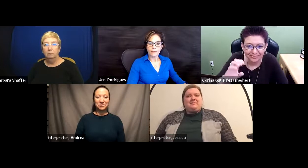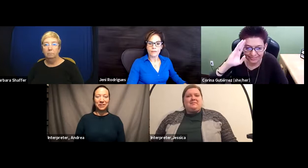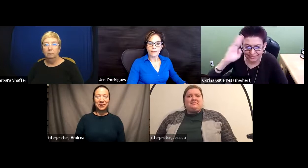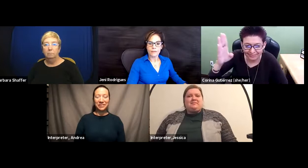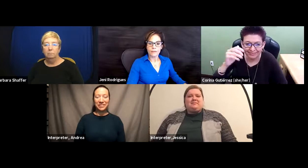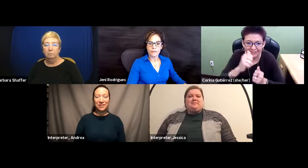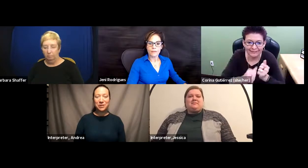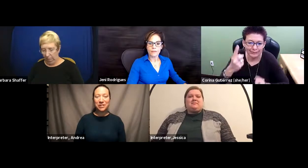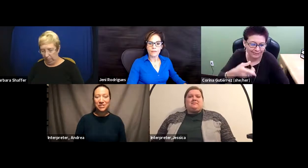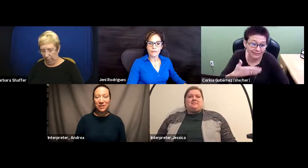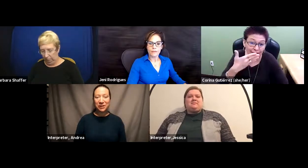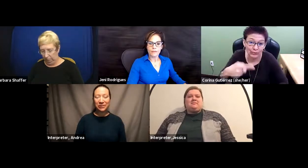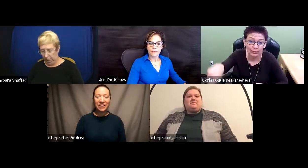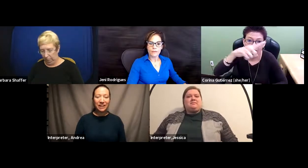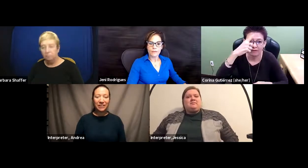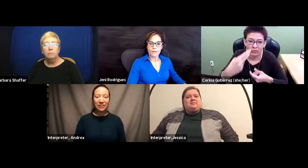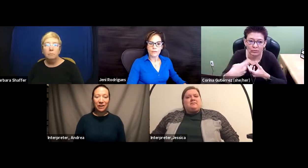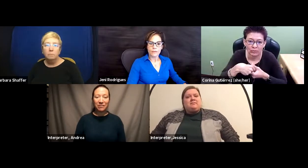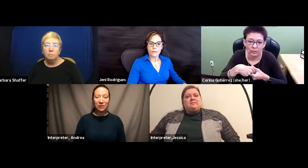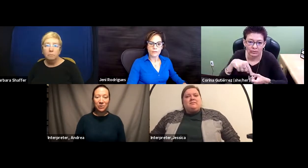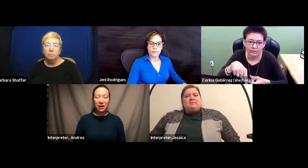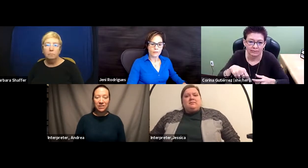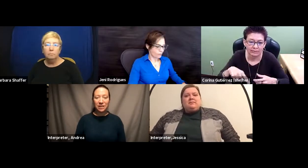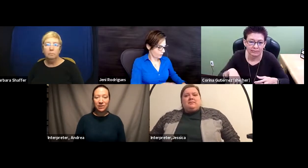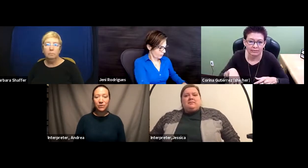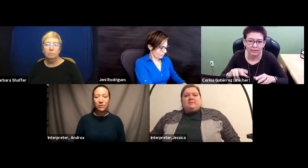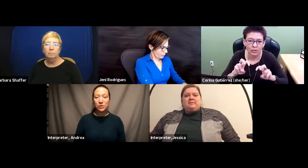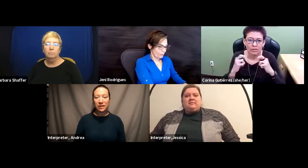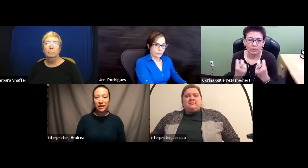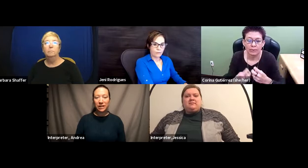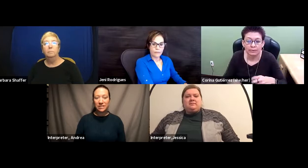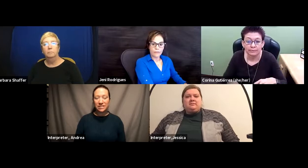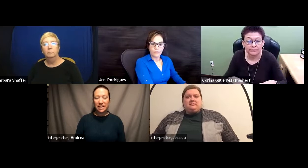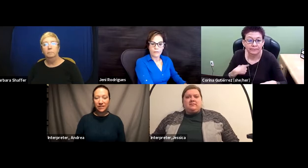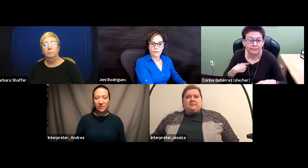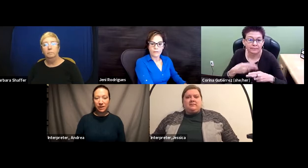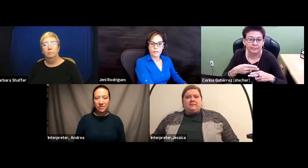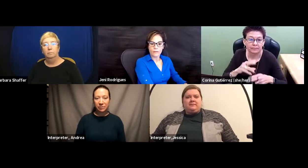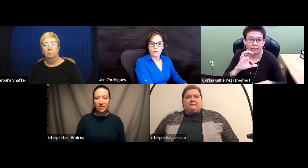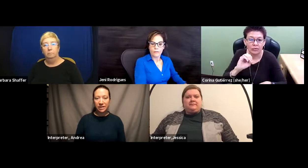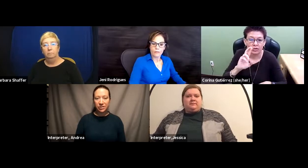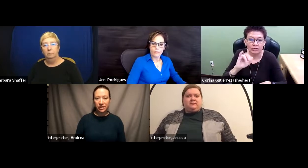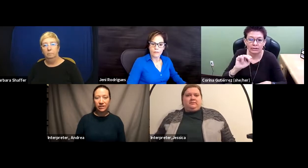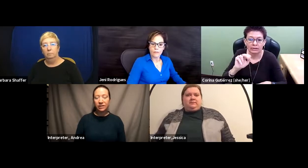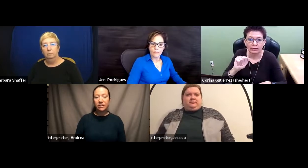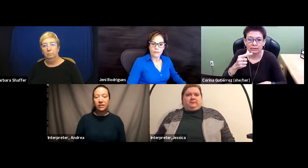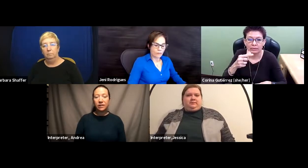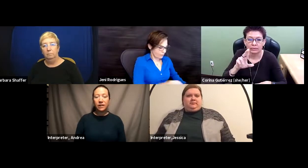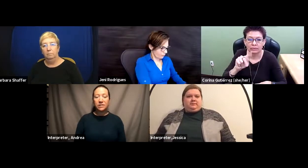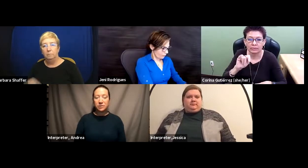Wonderful. Thank you so much, Zoe. And hello, everyone. Thank you for joining us today in this roundtable discussion. As